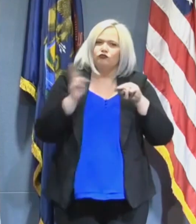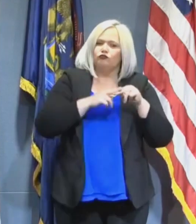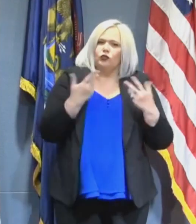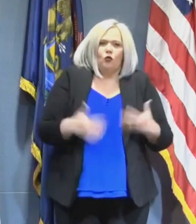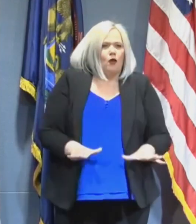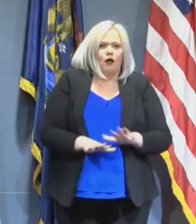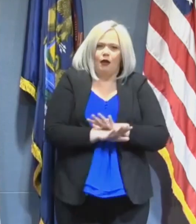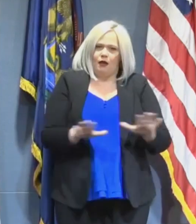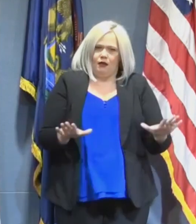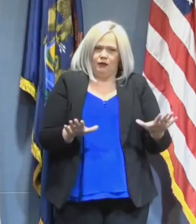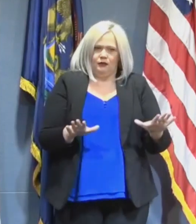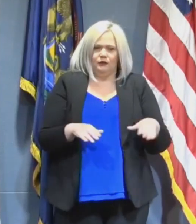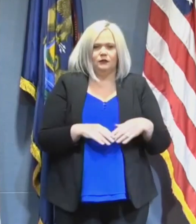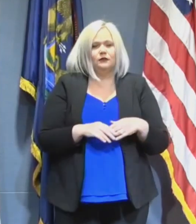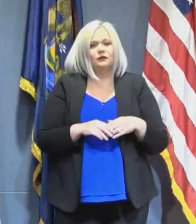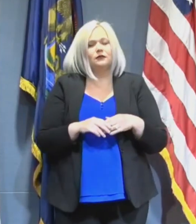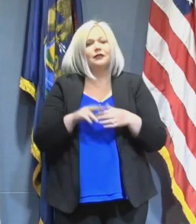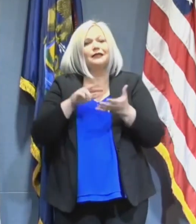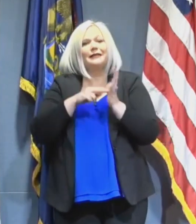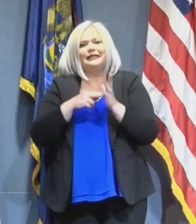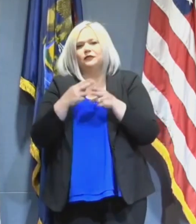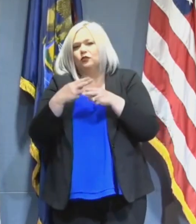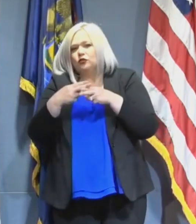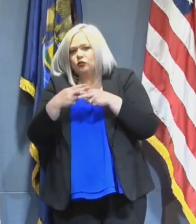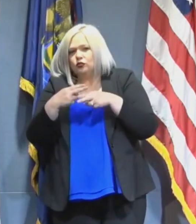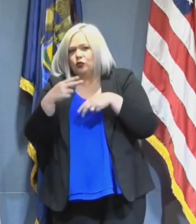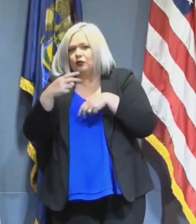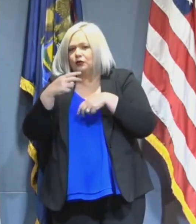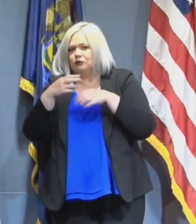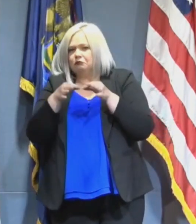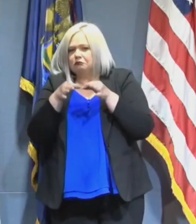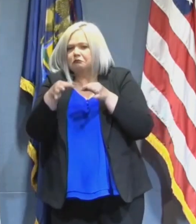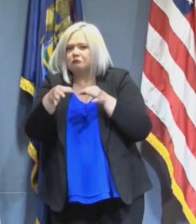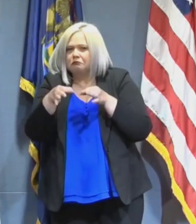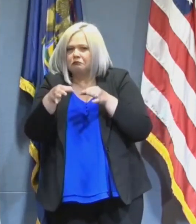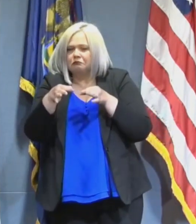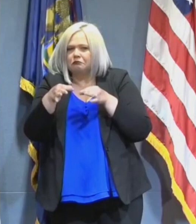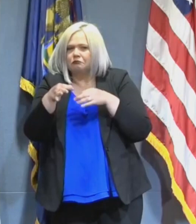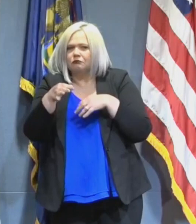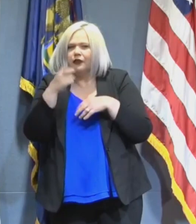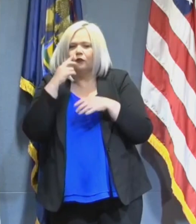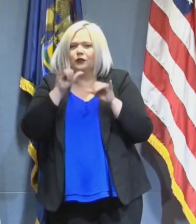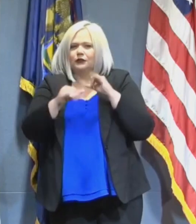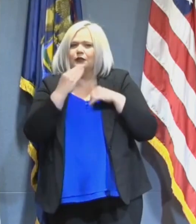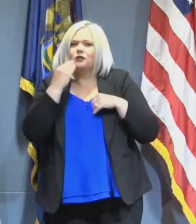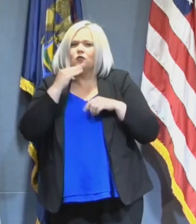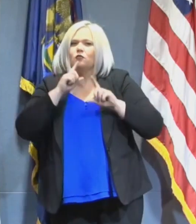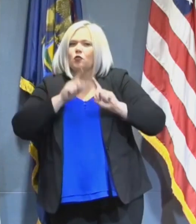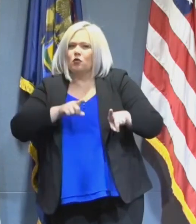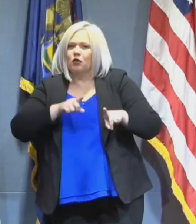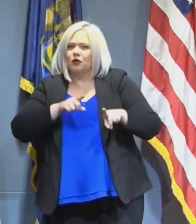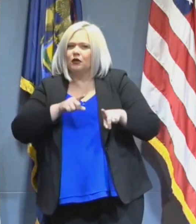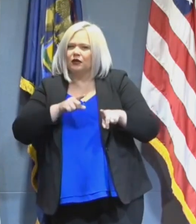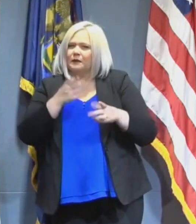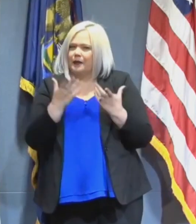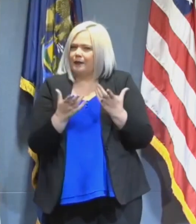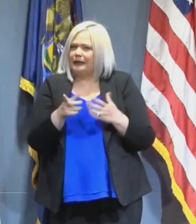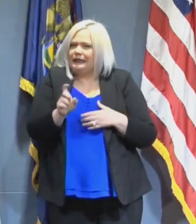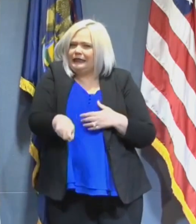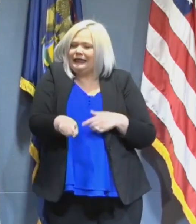We will have another short-term temporary extension of the Safer at Home order will likely be necessary and you'll hear more about that in the coming days.